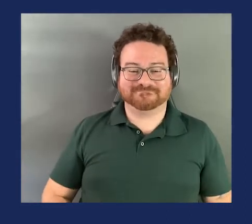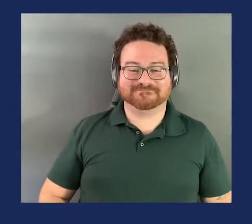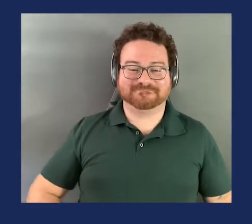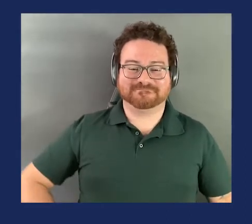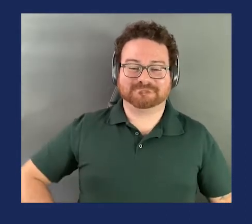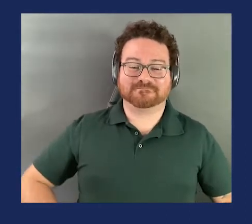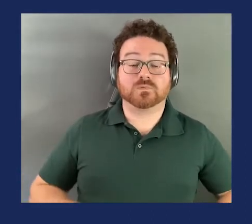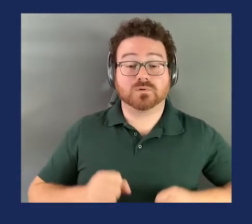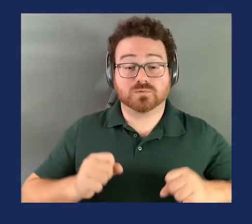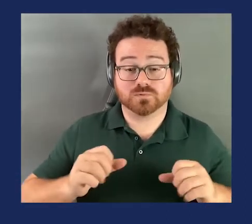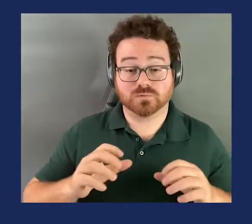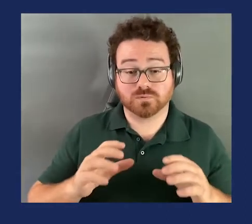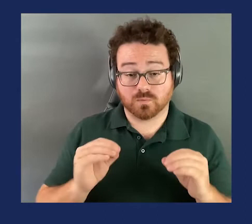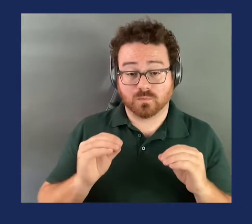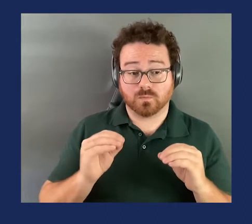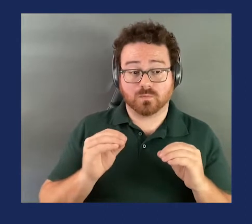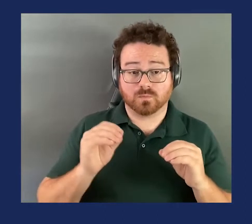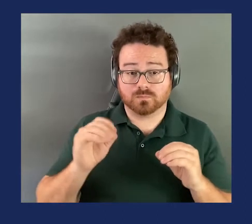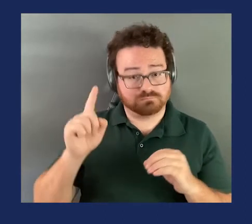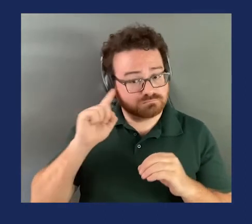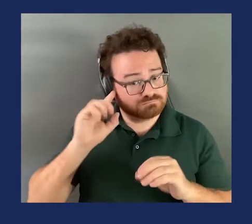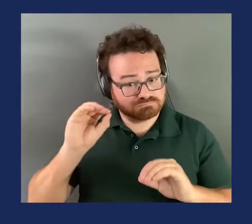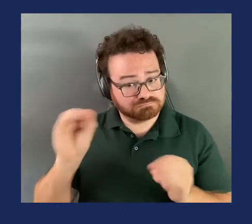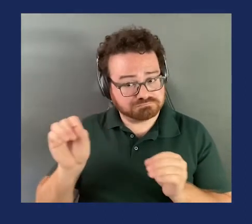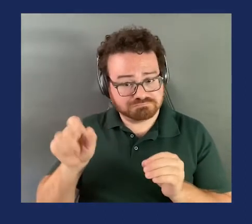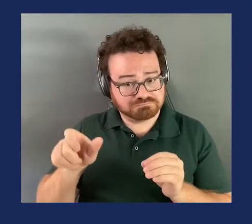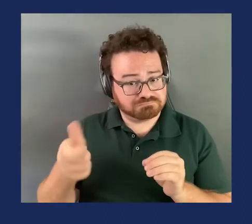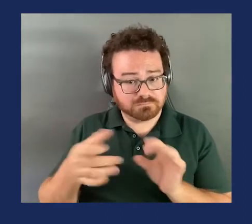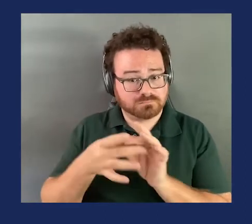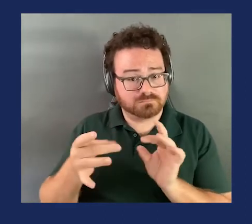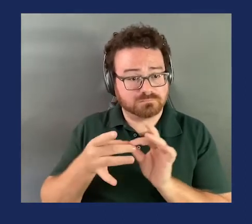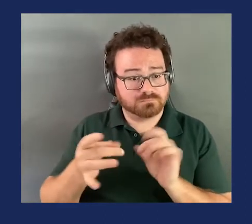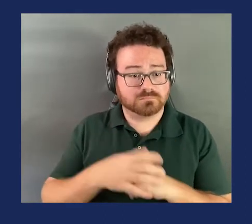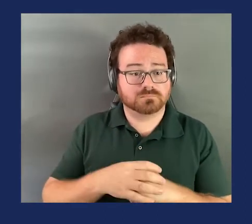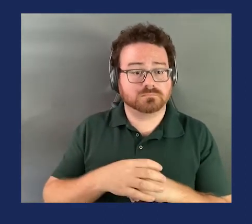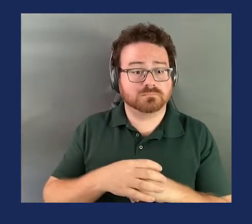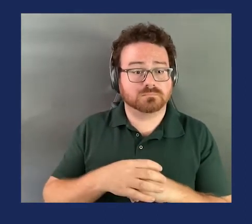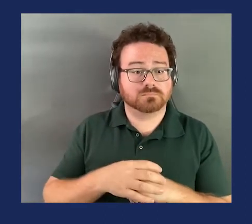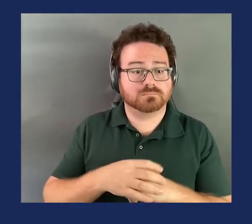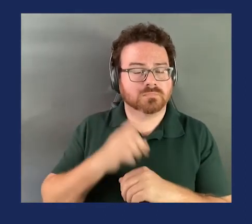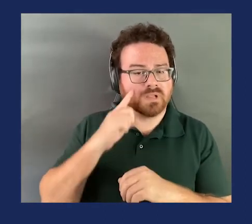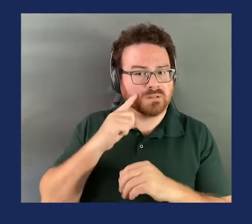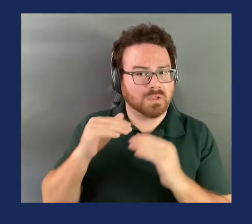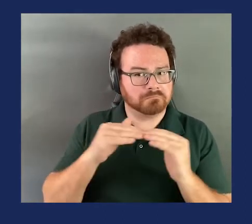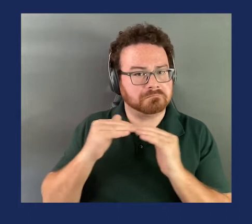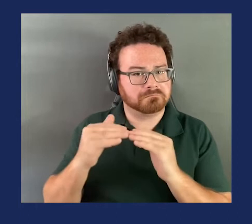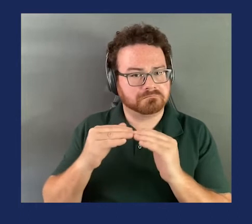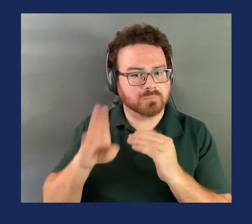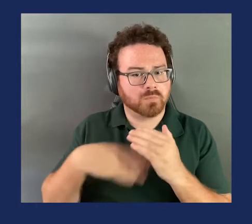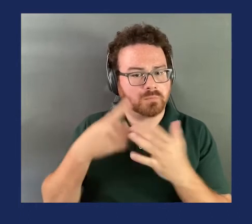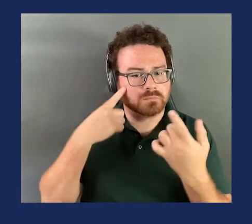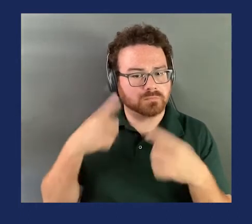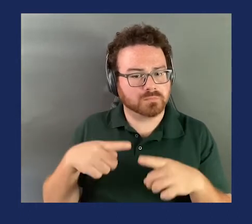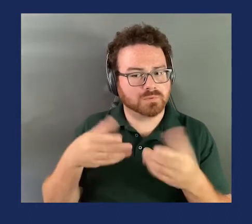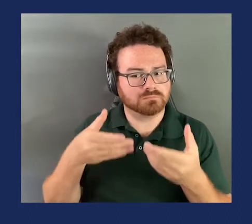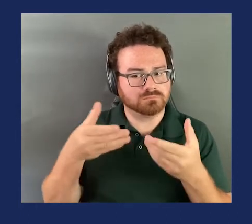So, hearing no additional comments, um. Thank you. Bill commissioners for engagement and move to vote to